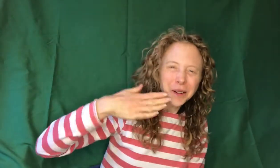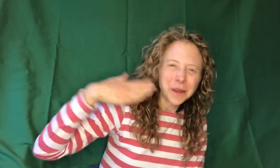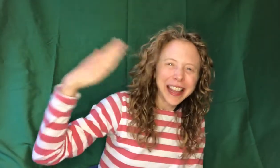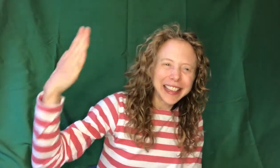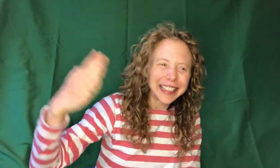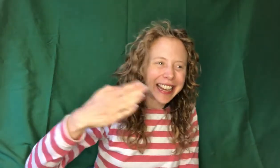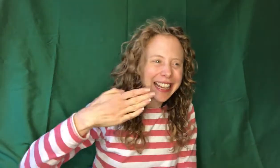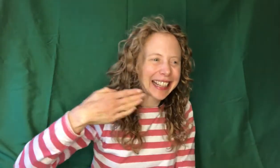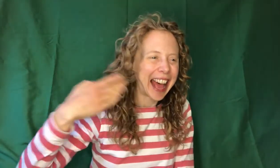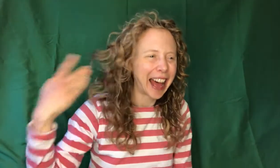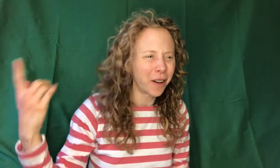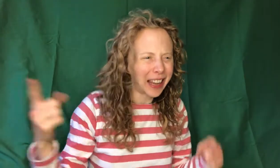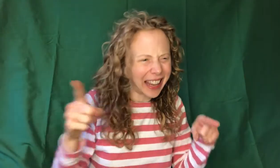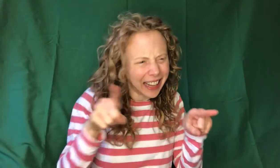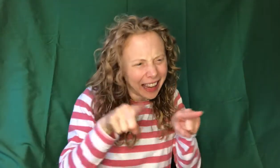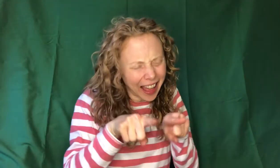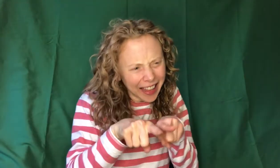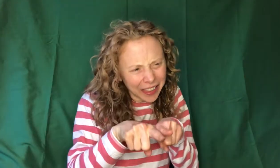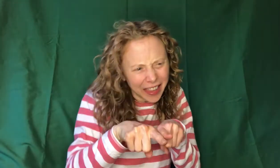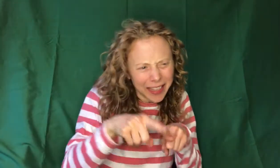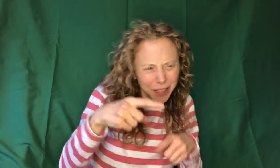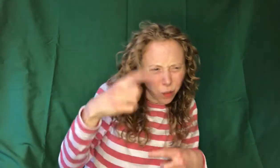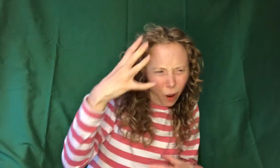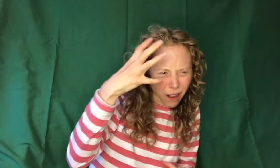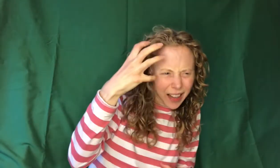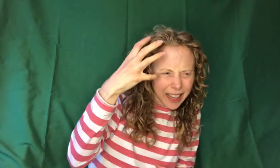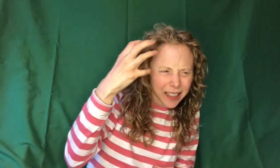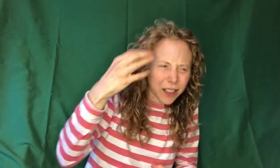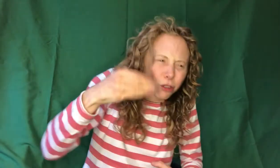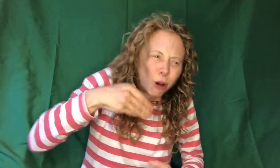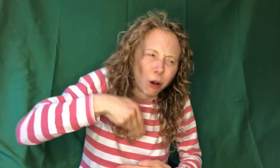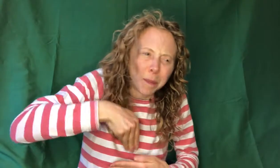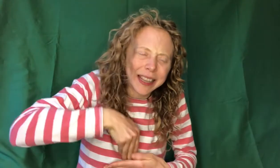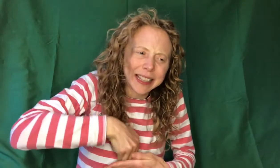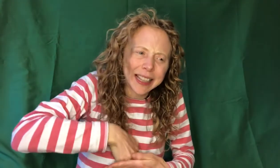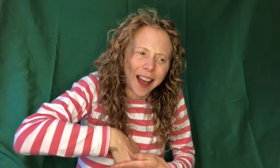wind is howling like this swirling storm inside.